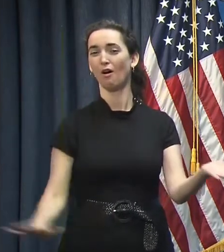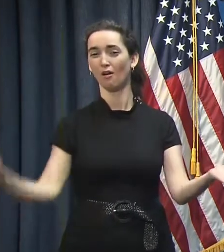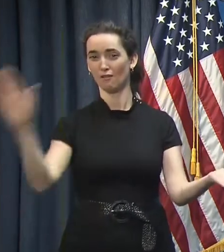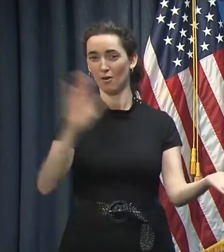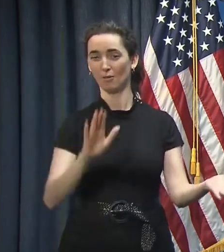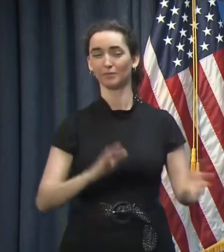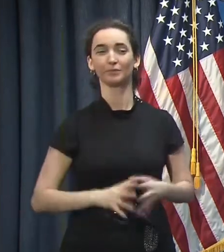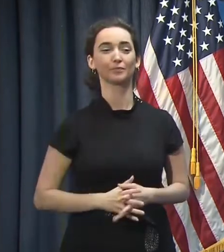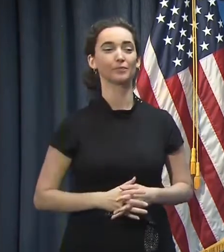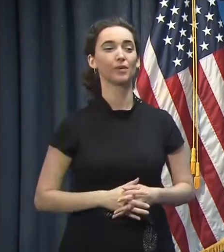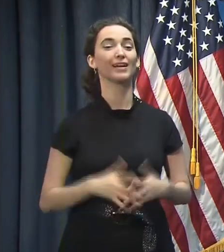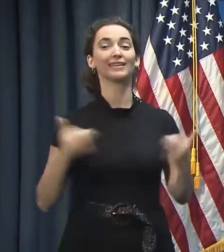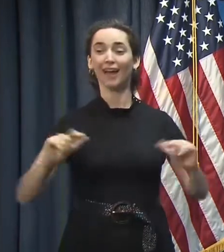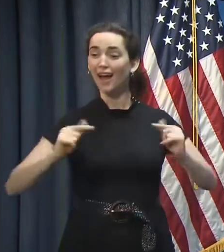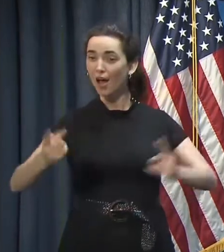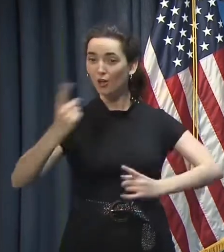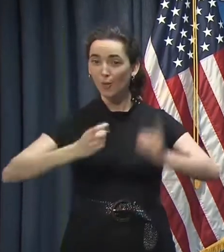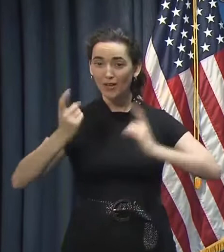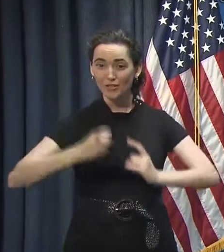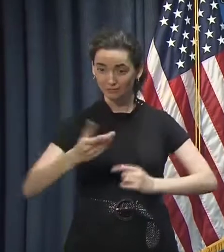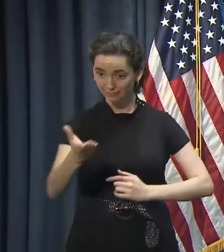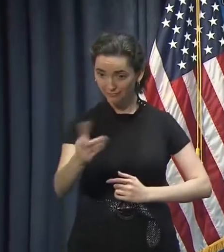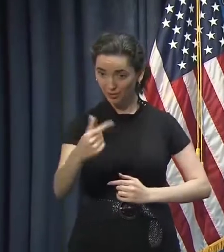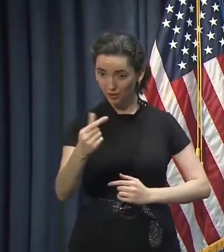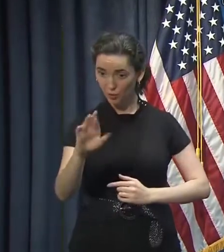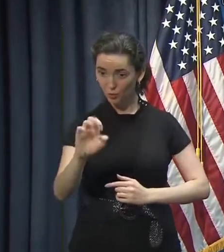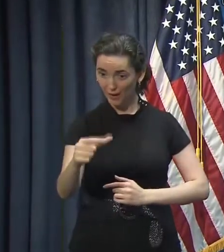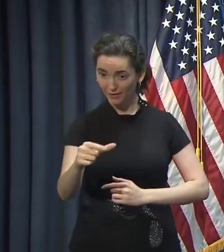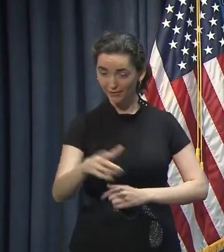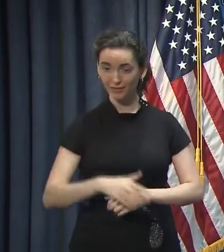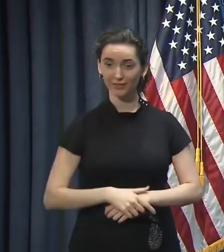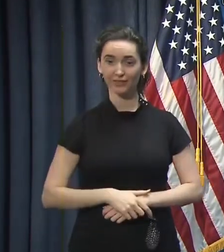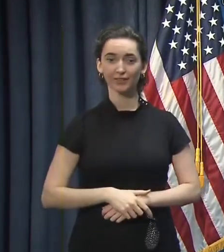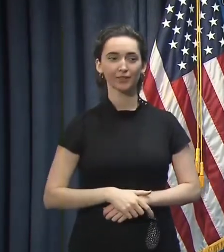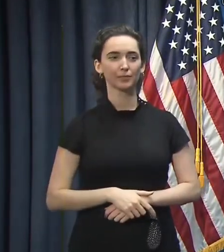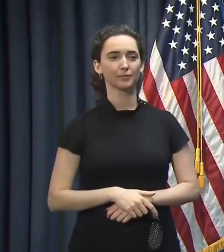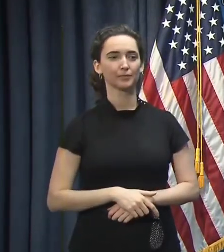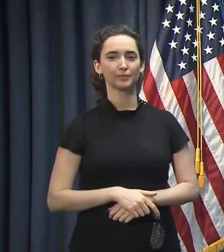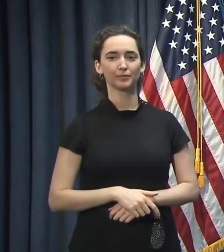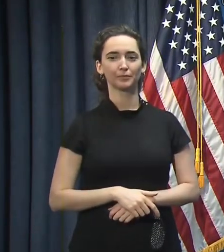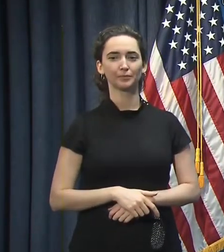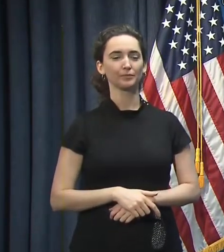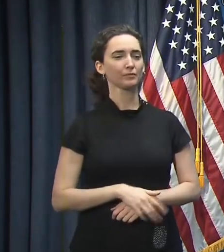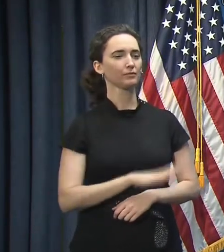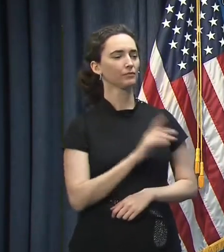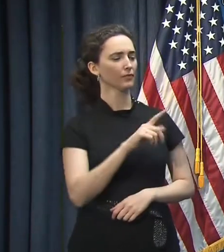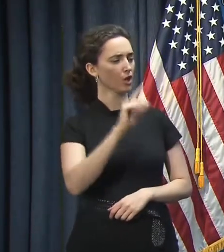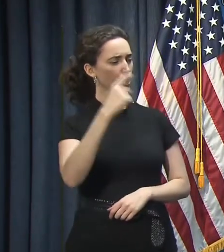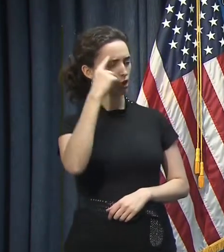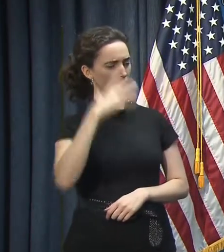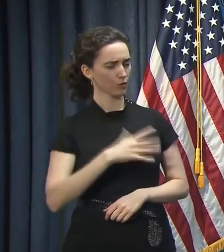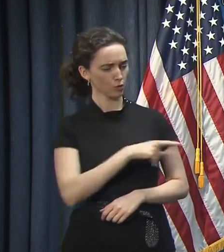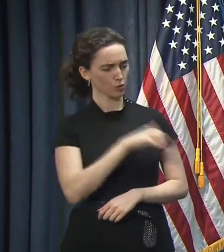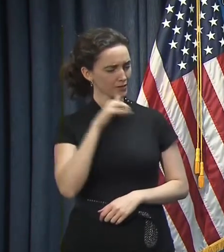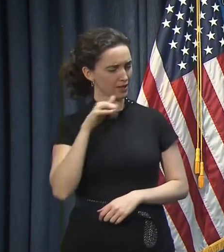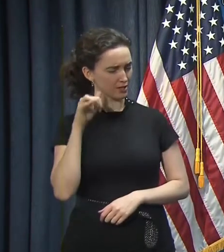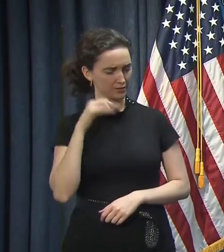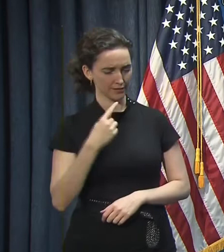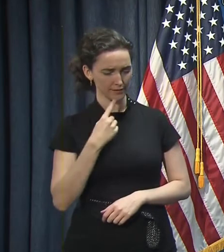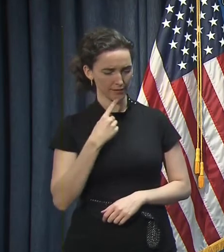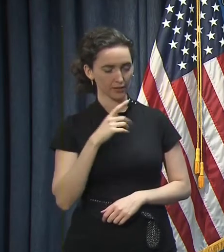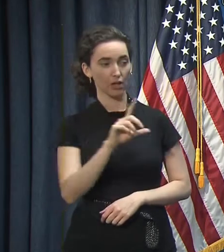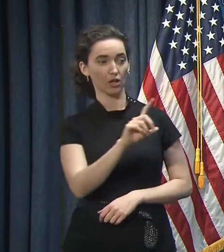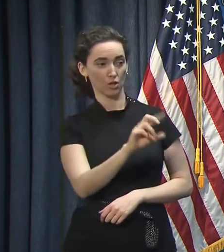So with that, we'll take your questions. Yes, sir. Greg. Governor, you had – you said yesterday, which Dr.